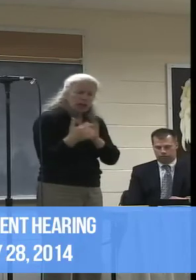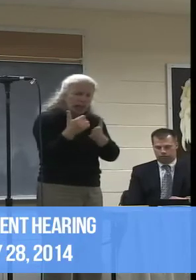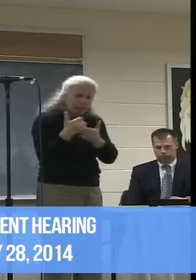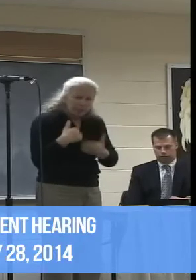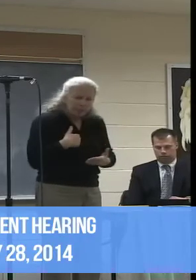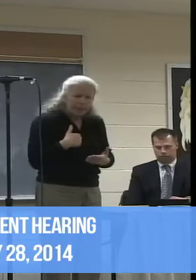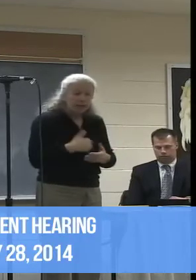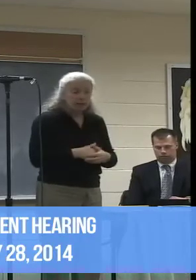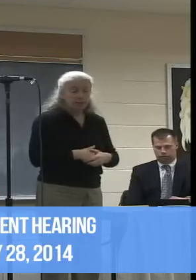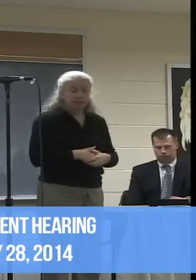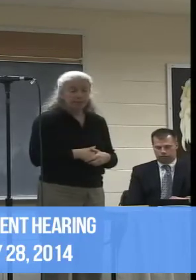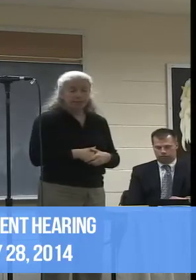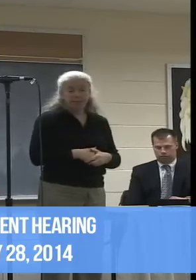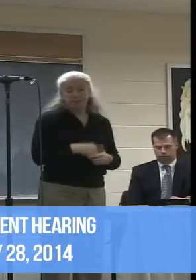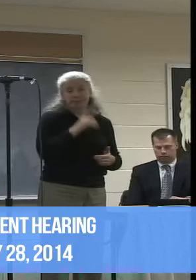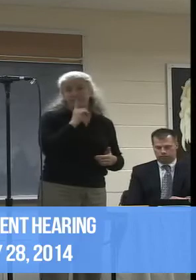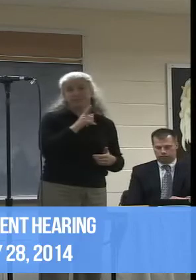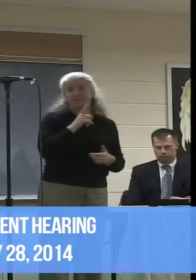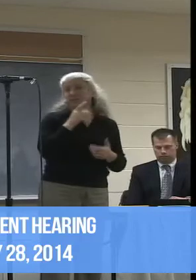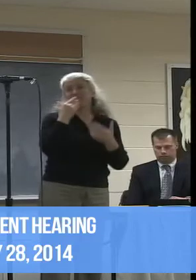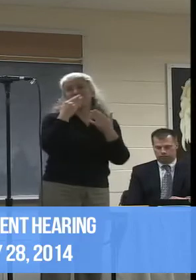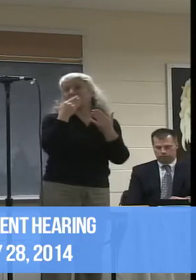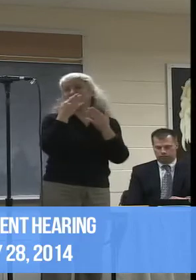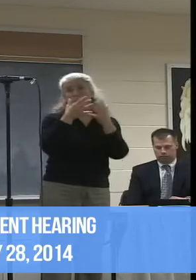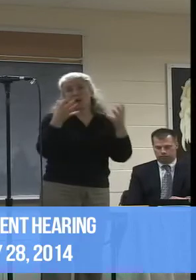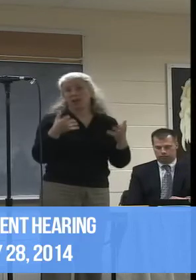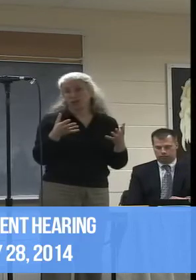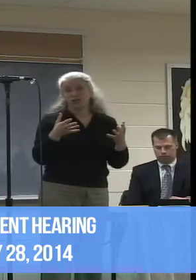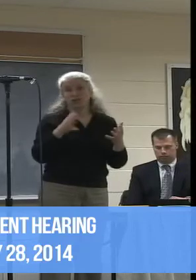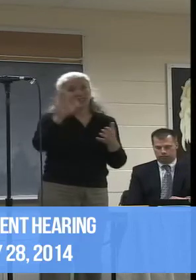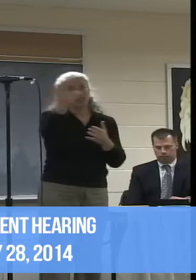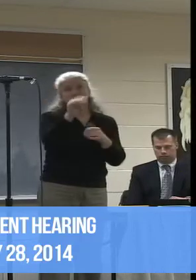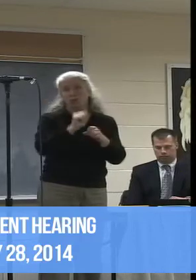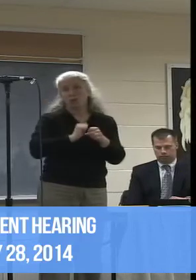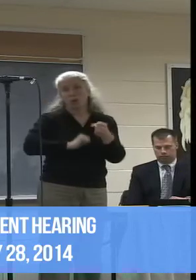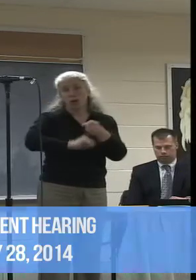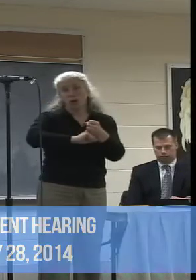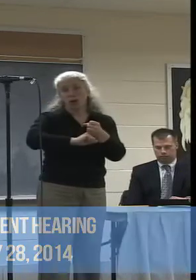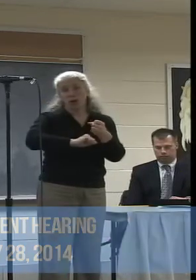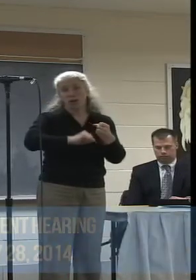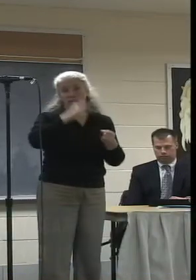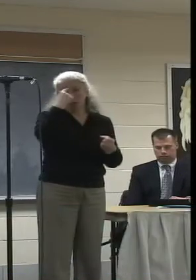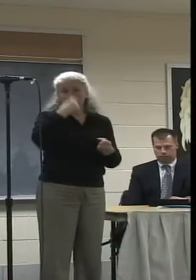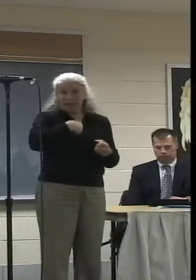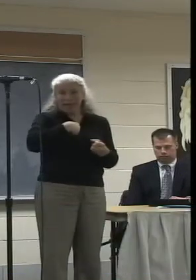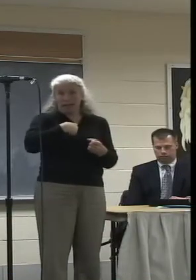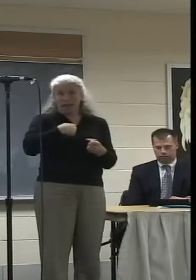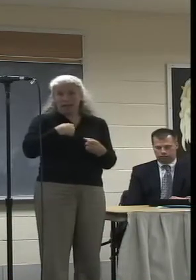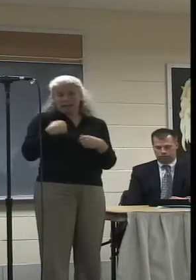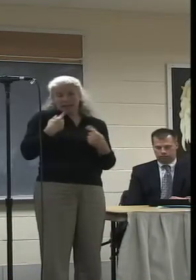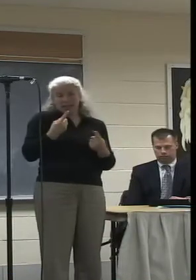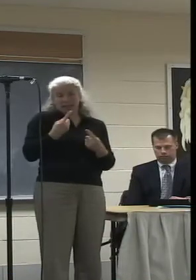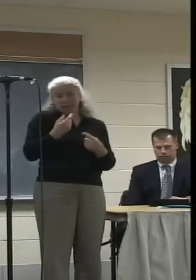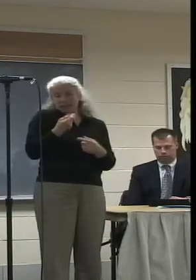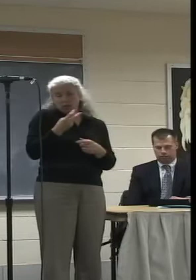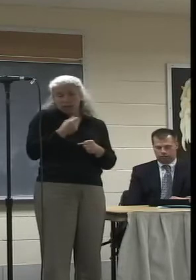And I just can't thank them enough for the support they've given to me personally in the last few years.